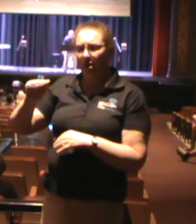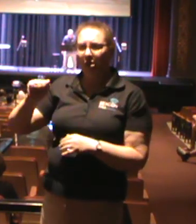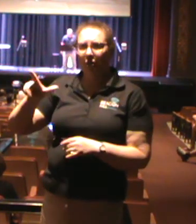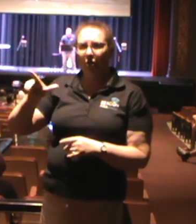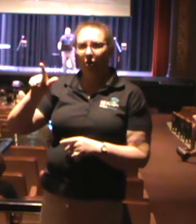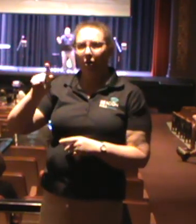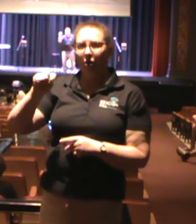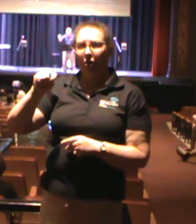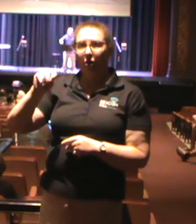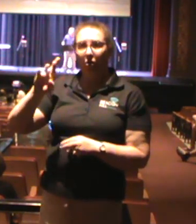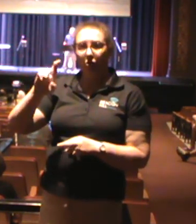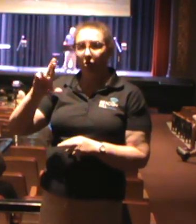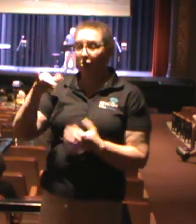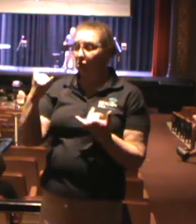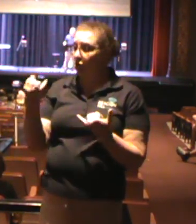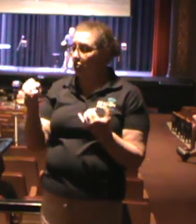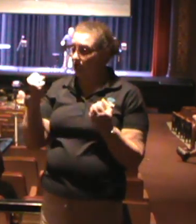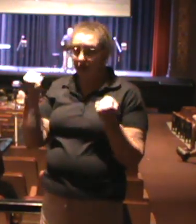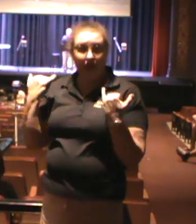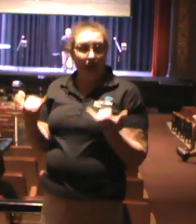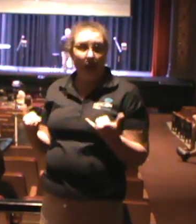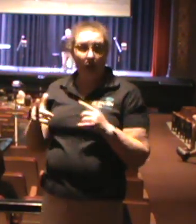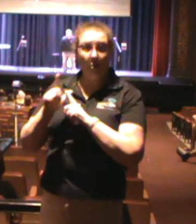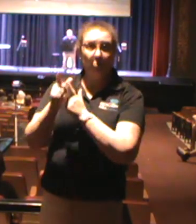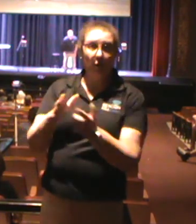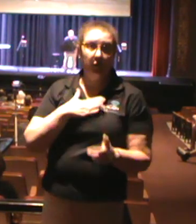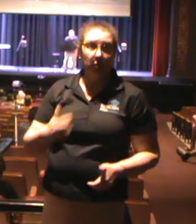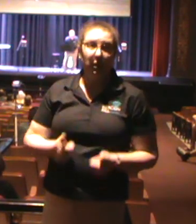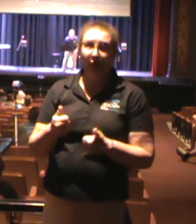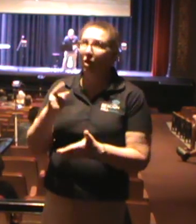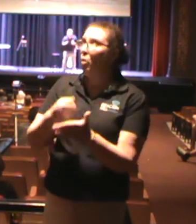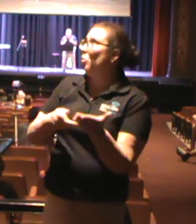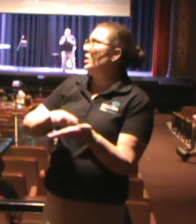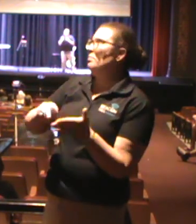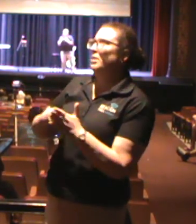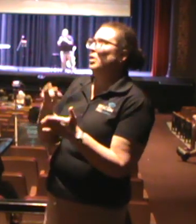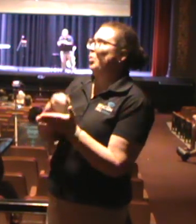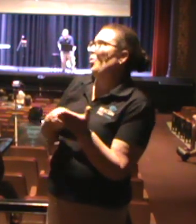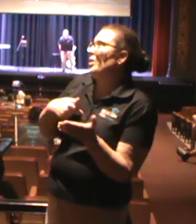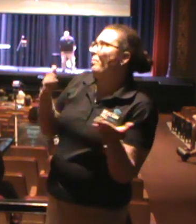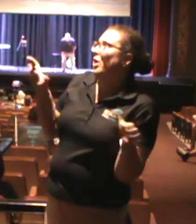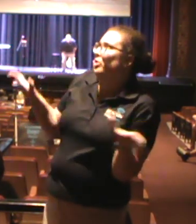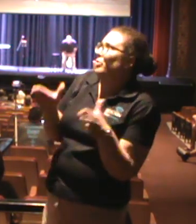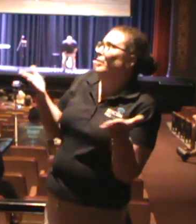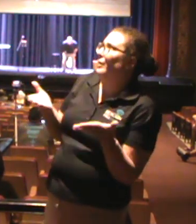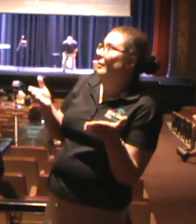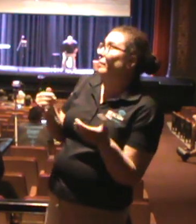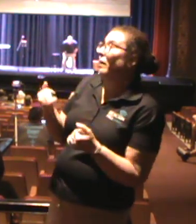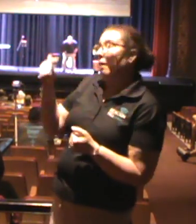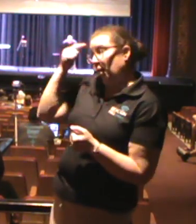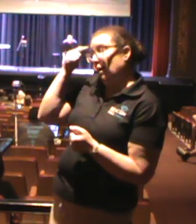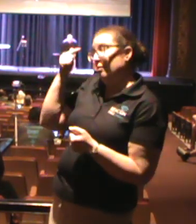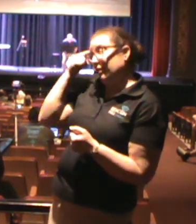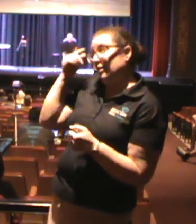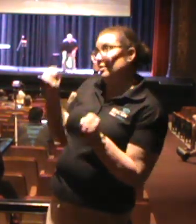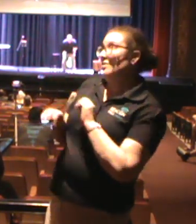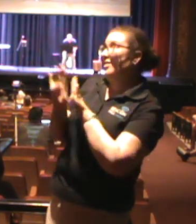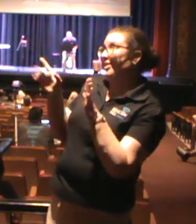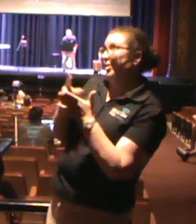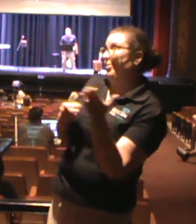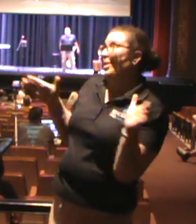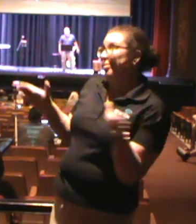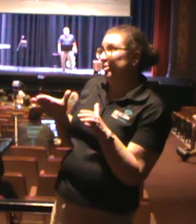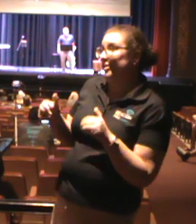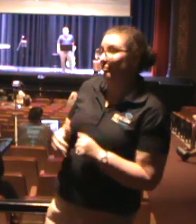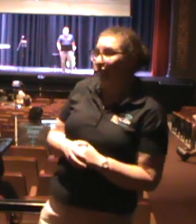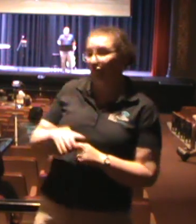life. What do you mean, God? What do you mean, what am I doing here? I think it's pretty obvious what I'm doing here, God. God is like,